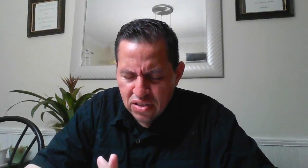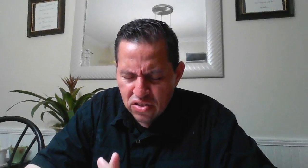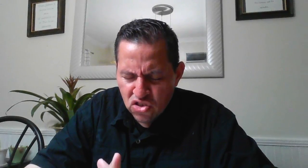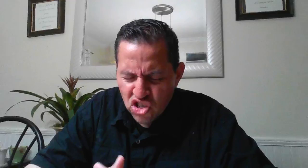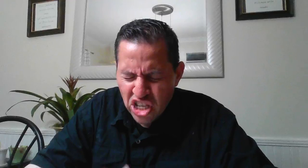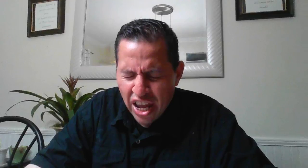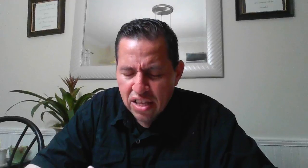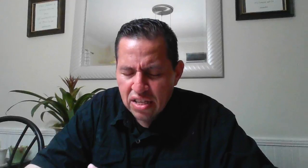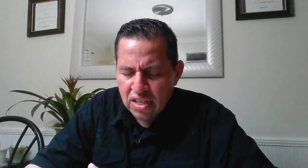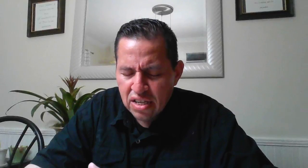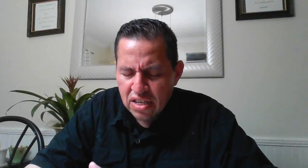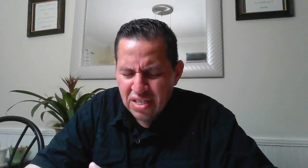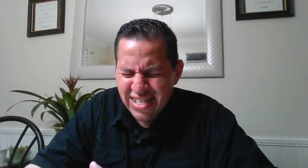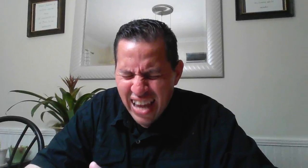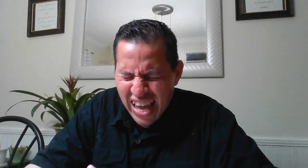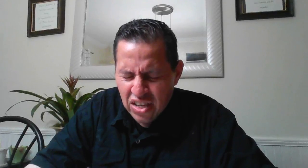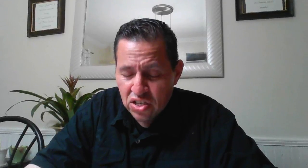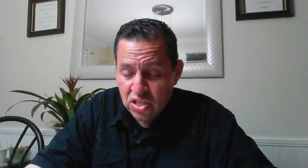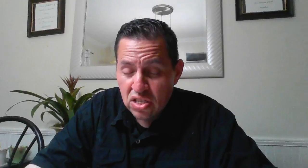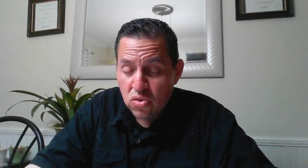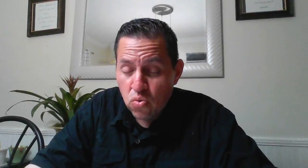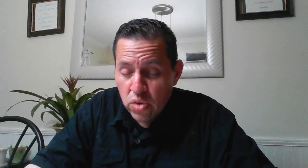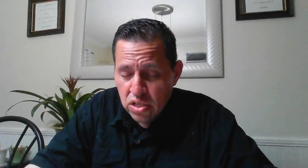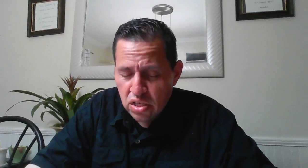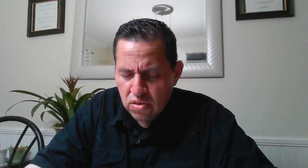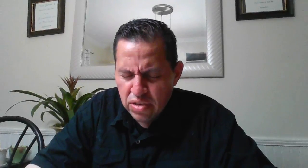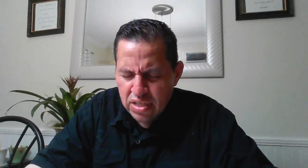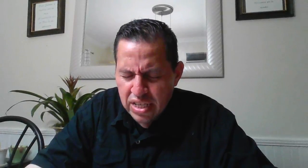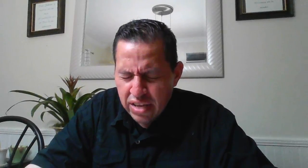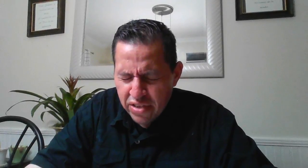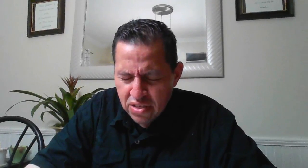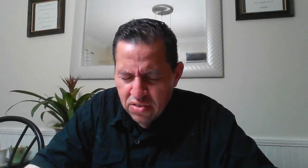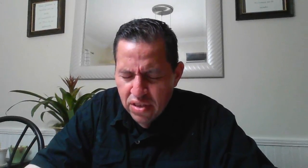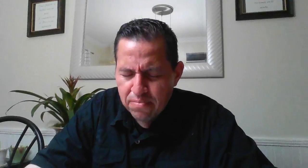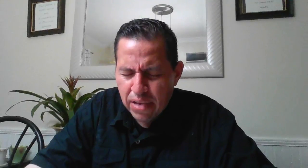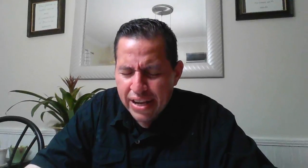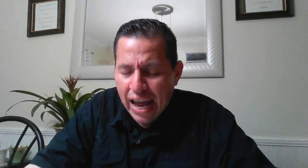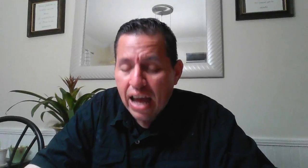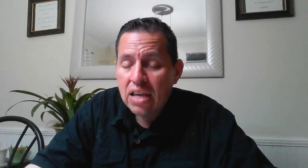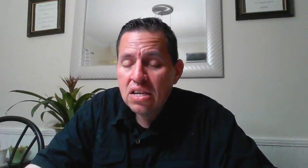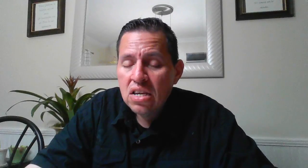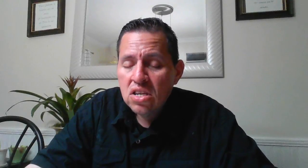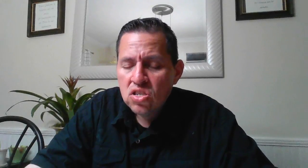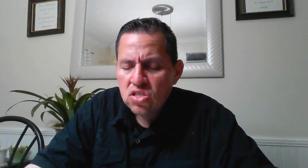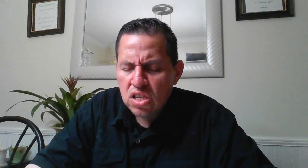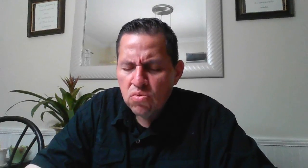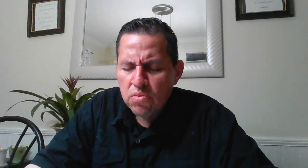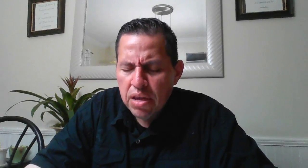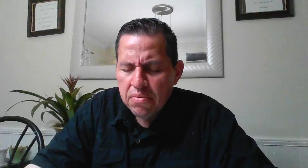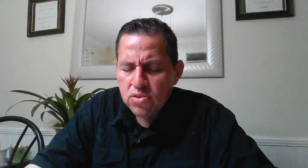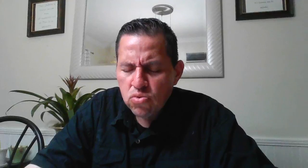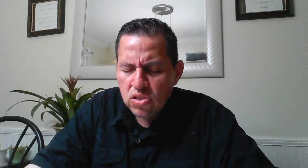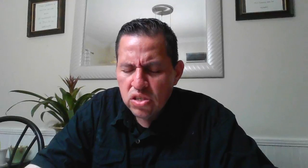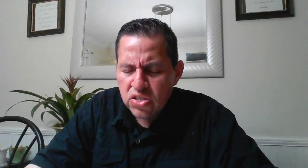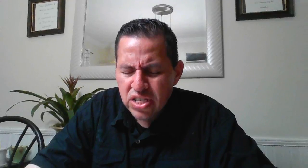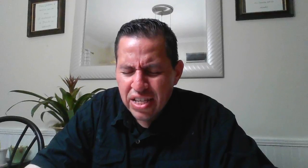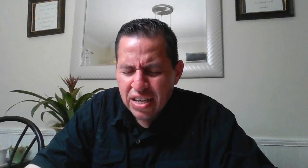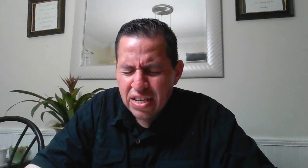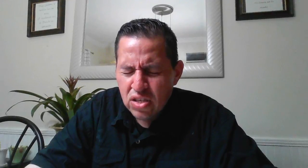understanding their intelligence their wisdom was given to them by god so they will be able to understand his